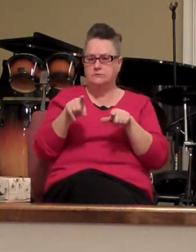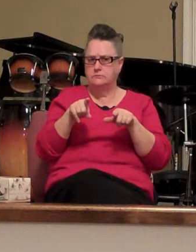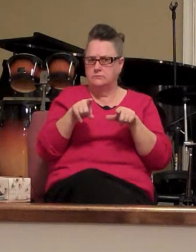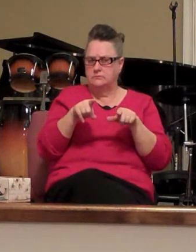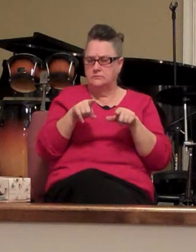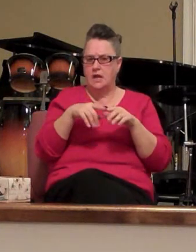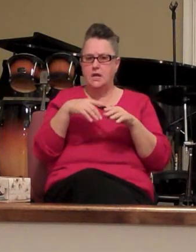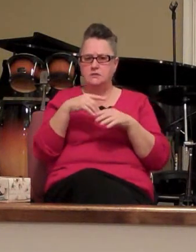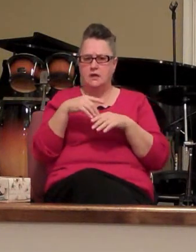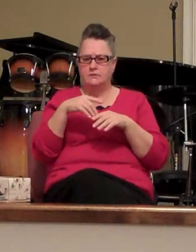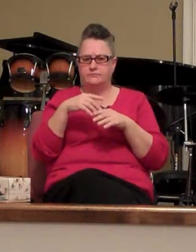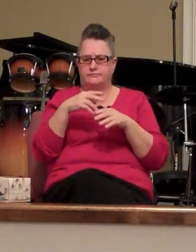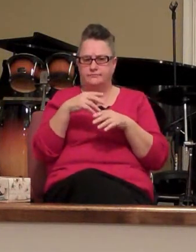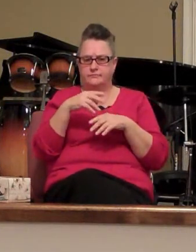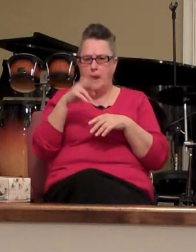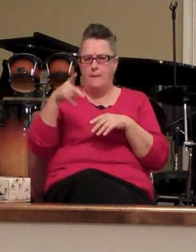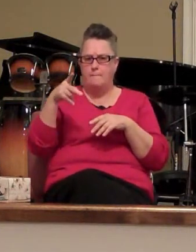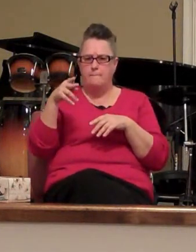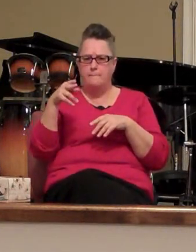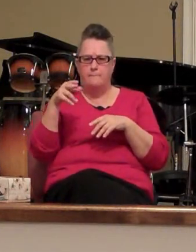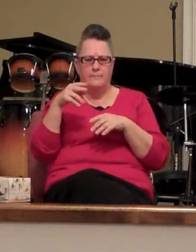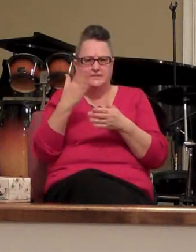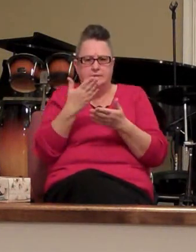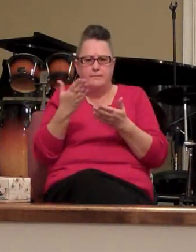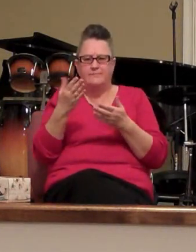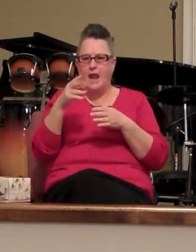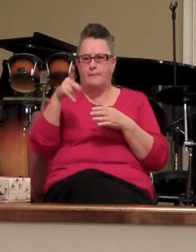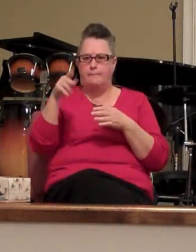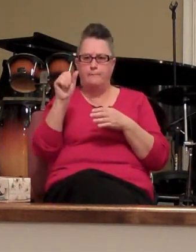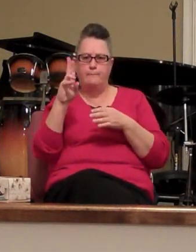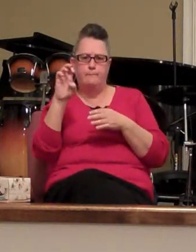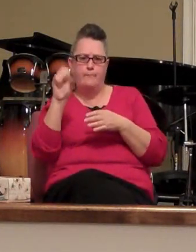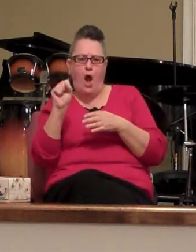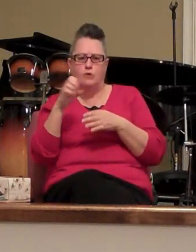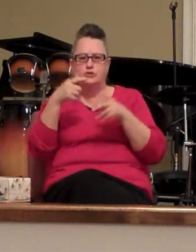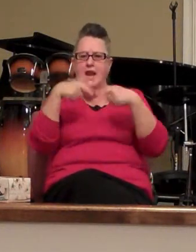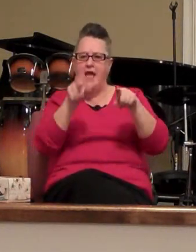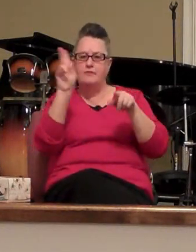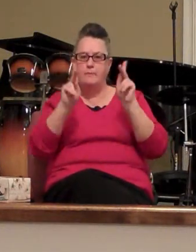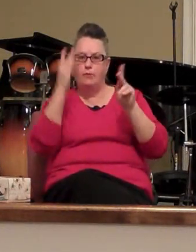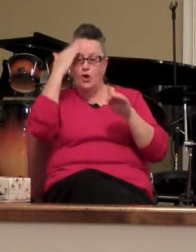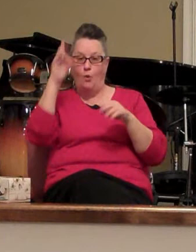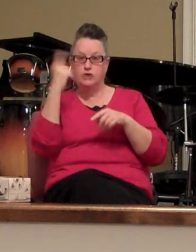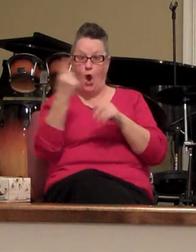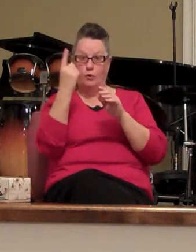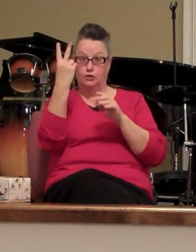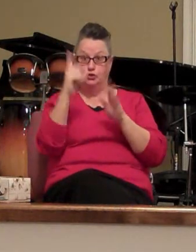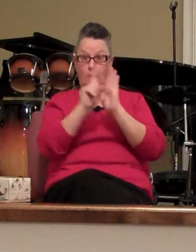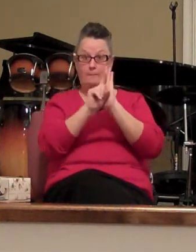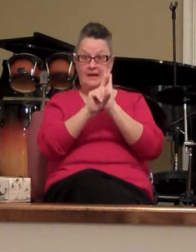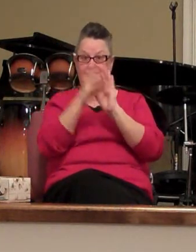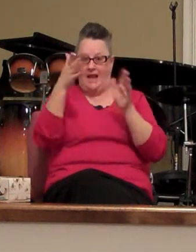pause in the game to let the participants know that there are only two minutes left in the game